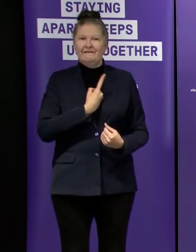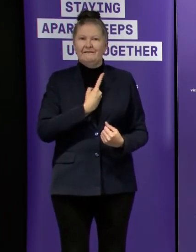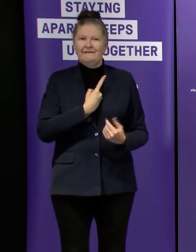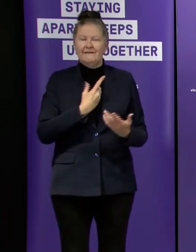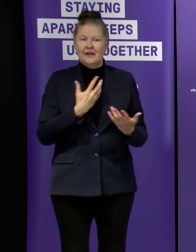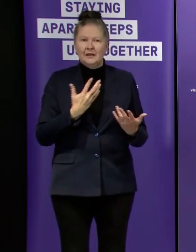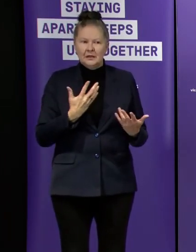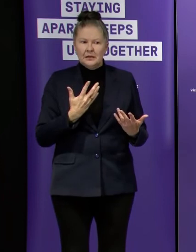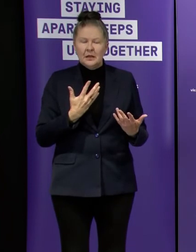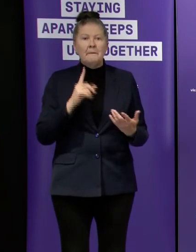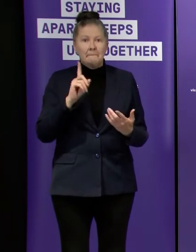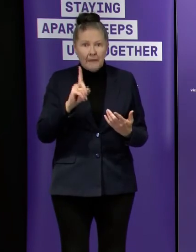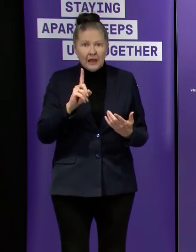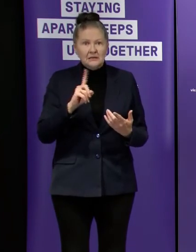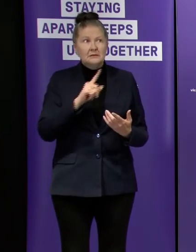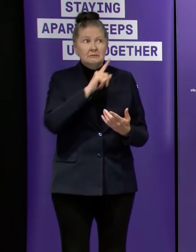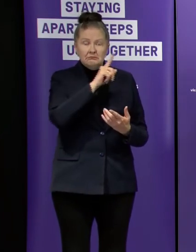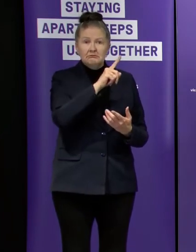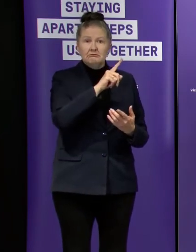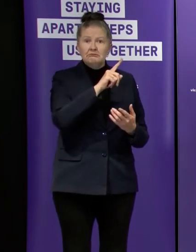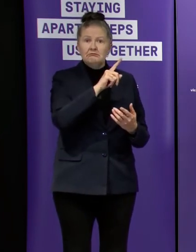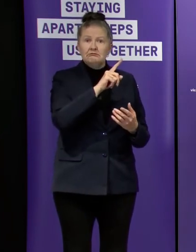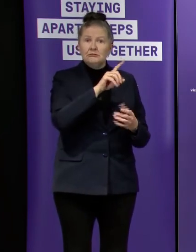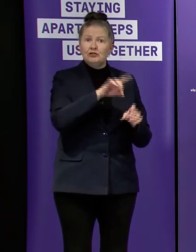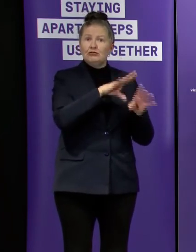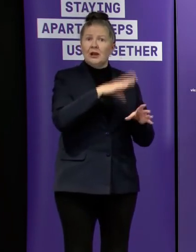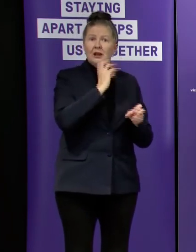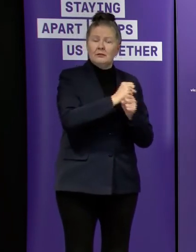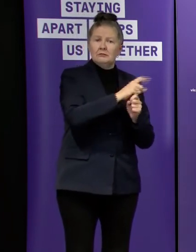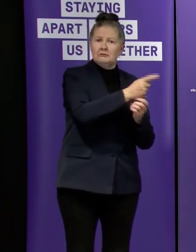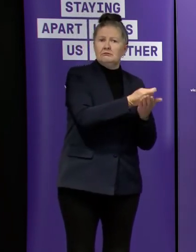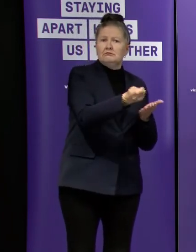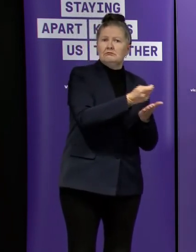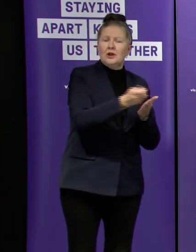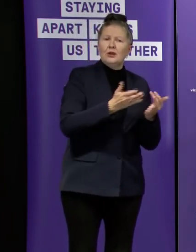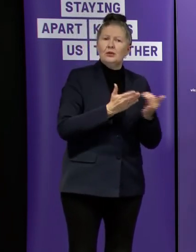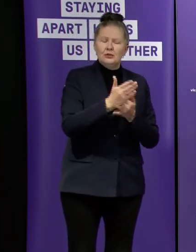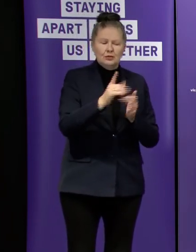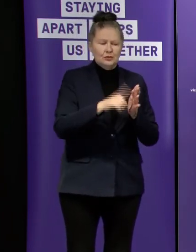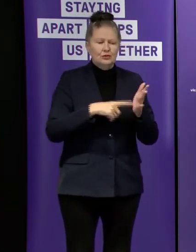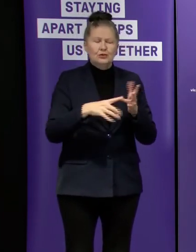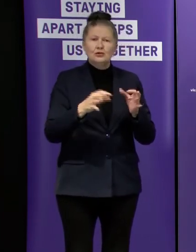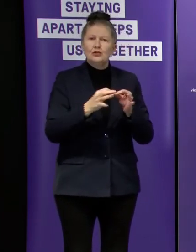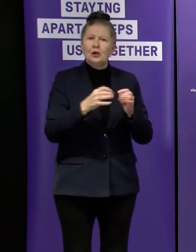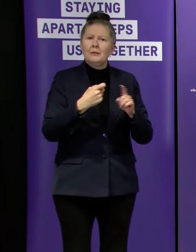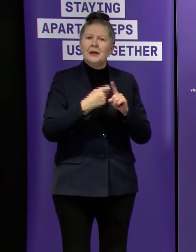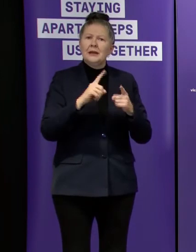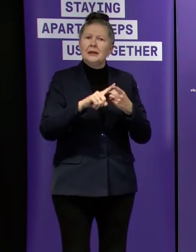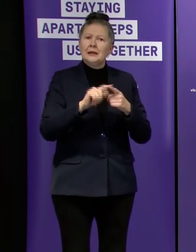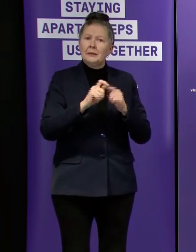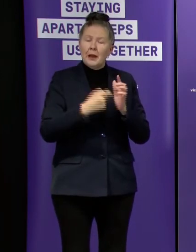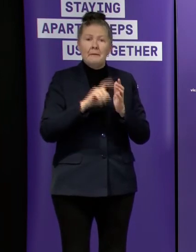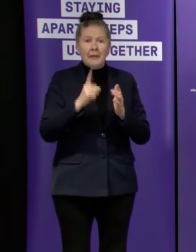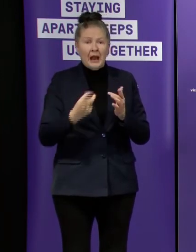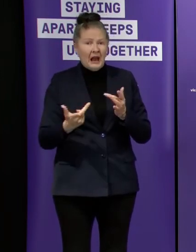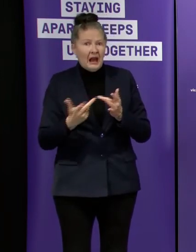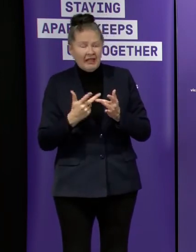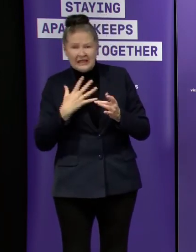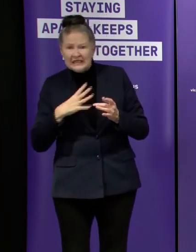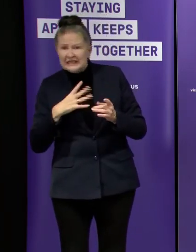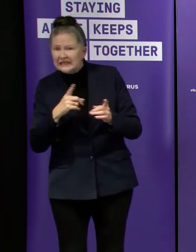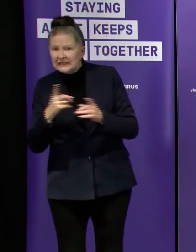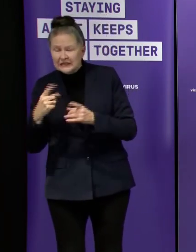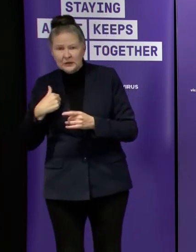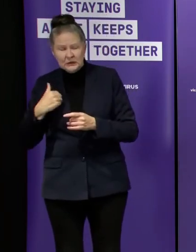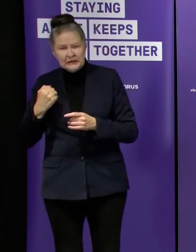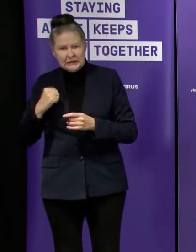essentially being provided for through the job keeper arrangements um but where we can we'll look to see what more we can do we we still have a fair